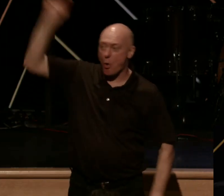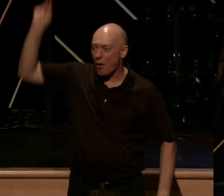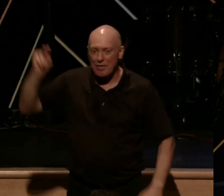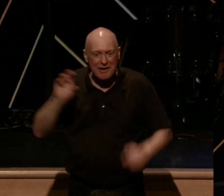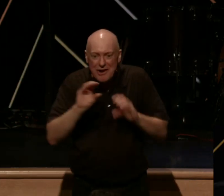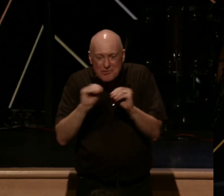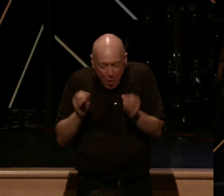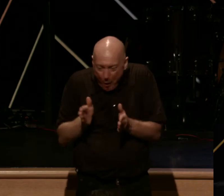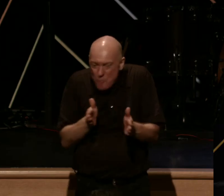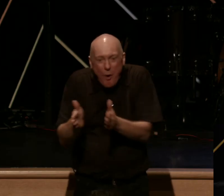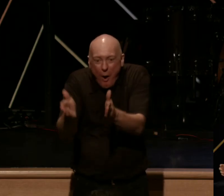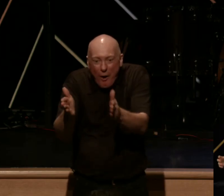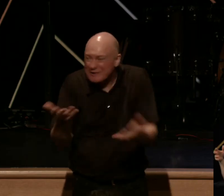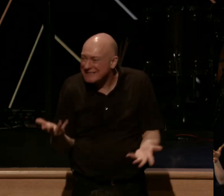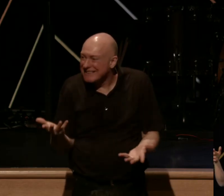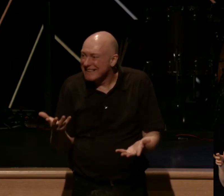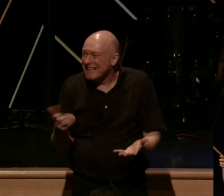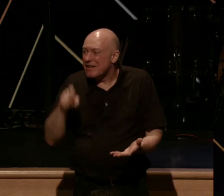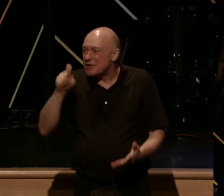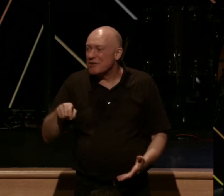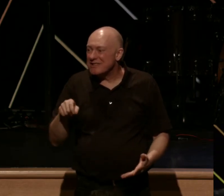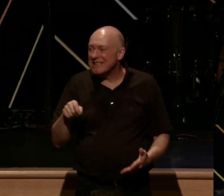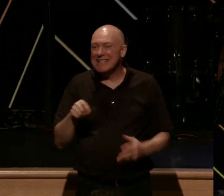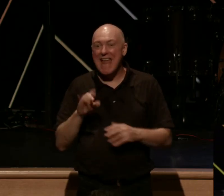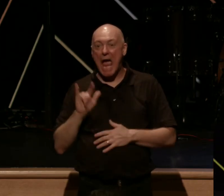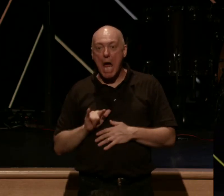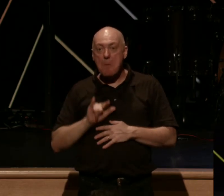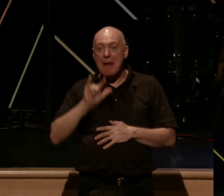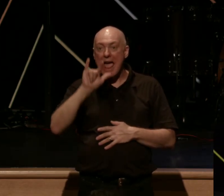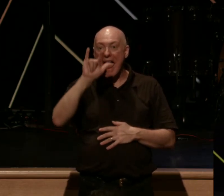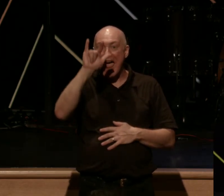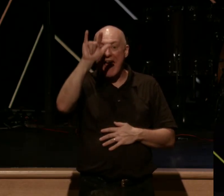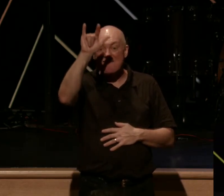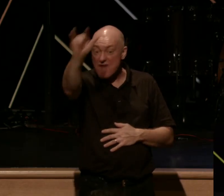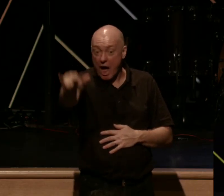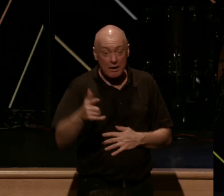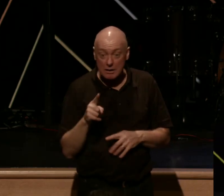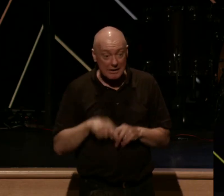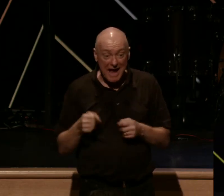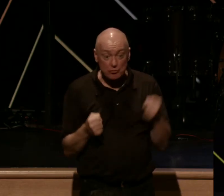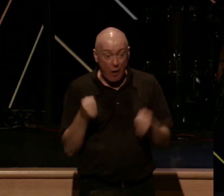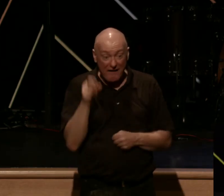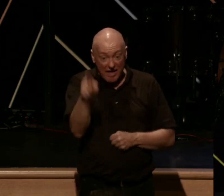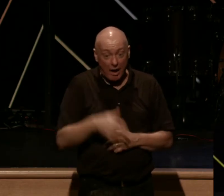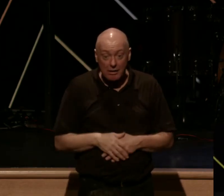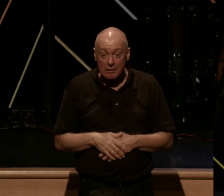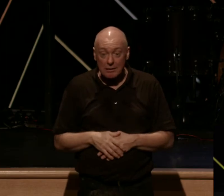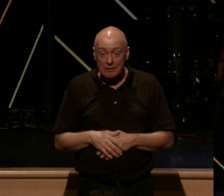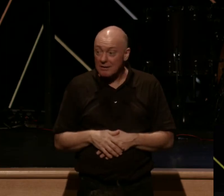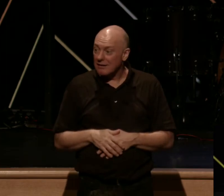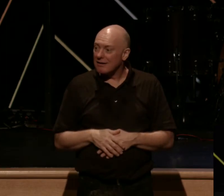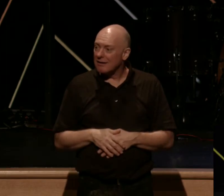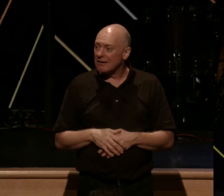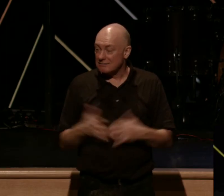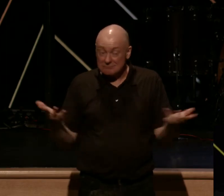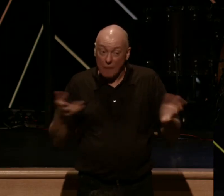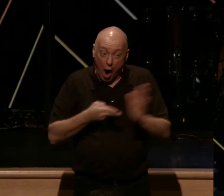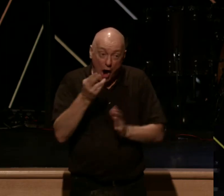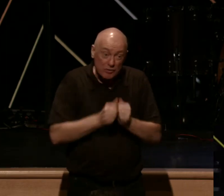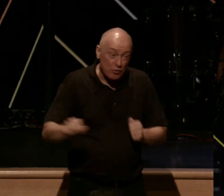go there. You gotta get on like a nine-seater plane and fly there. And just kind of moment of transparency, I